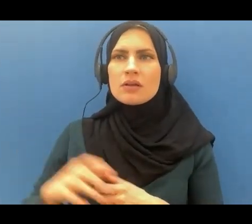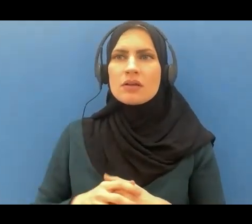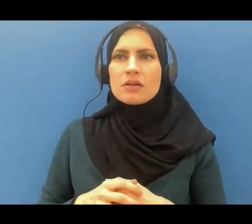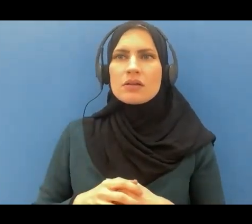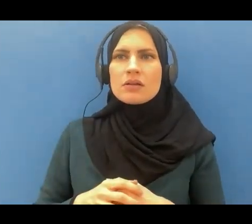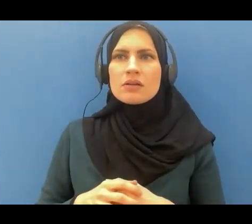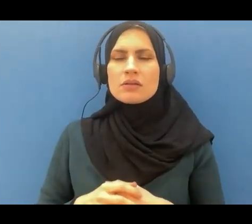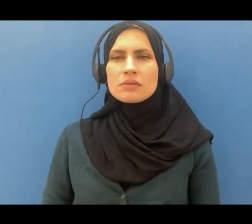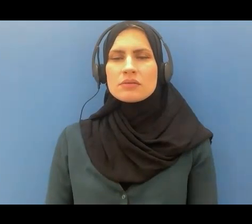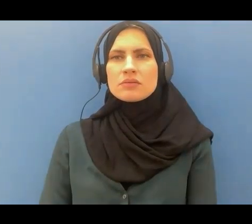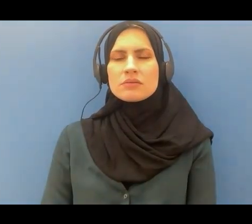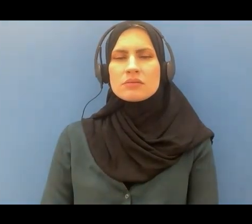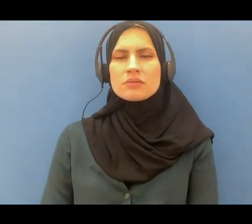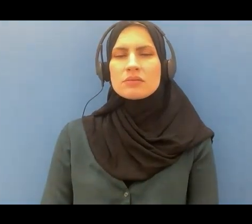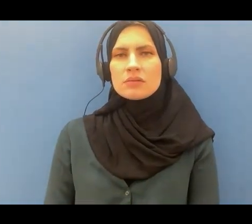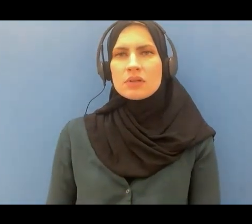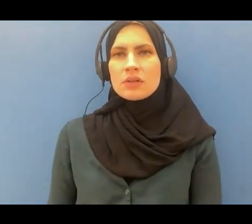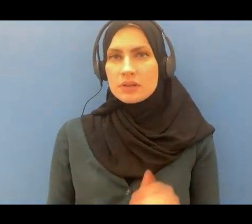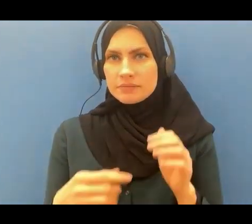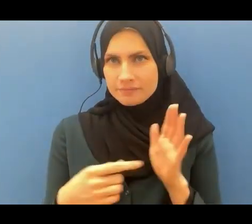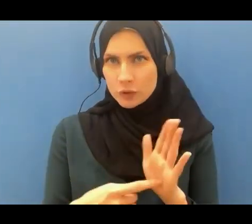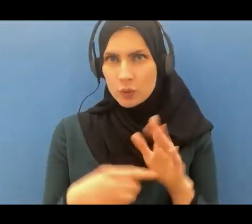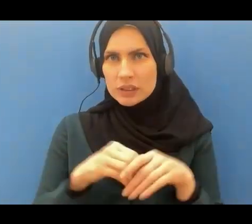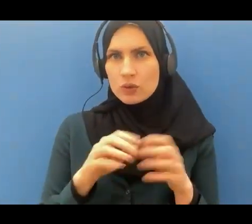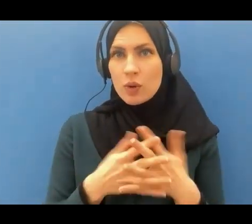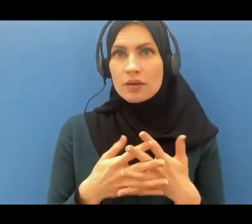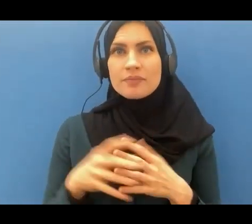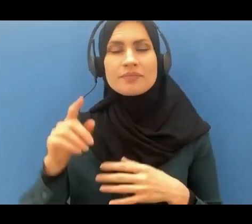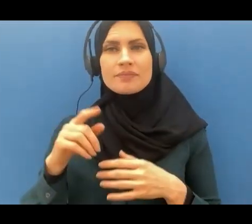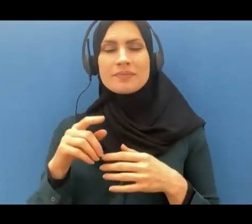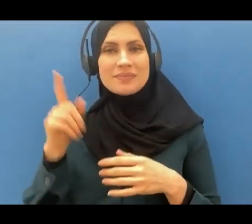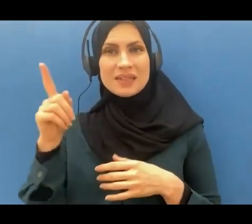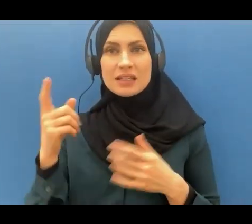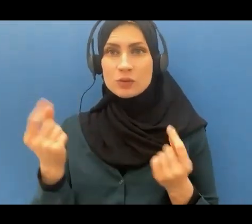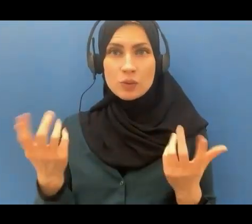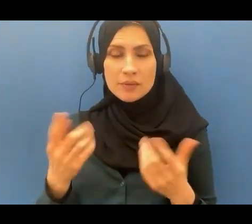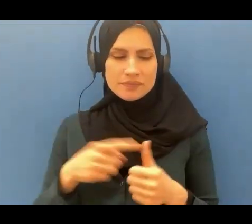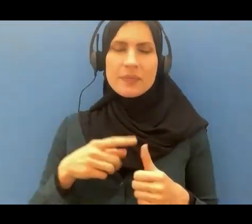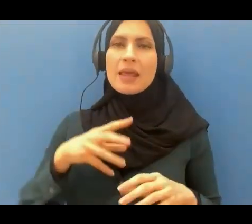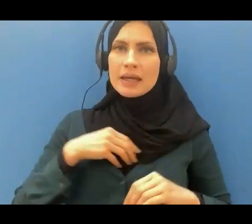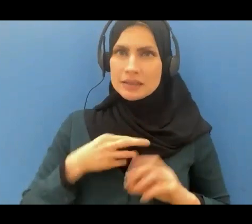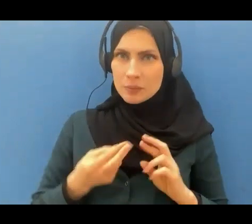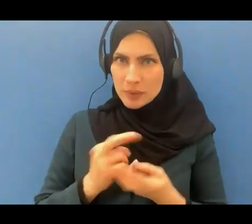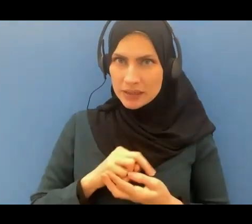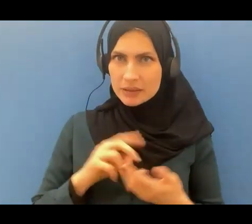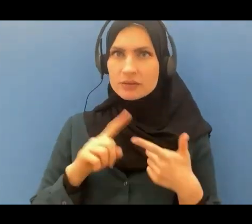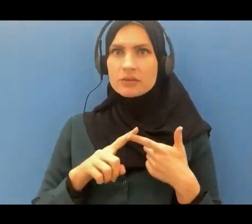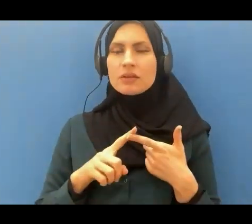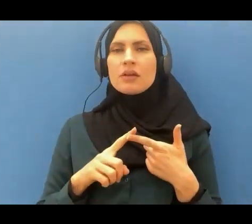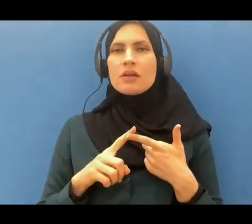here that he is the one who accepts repentance he is the one who is swift and